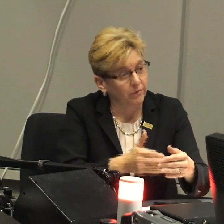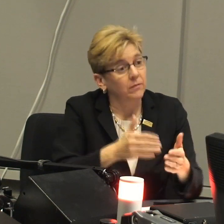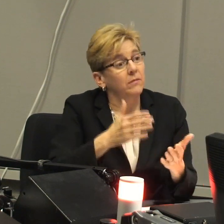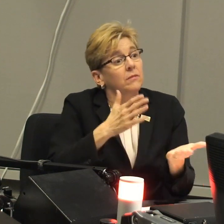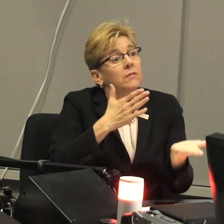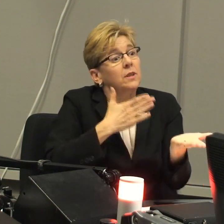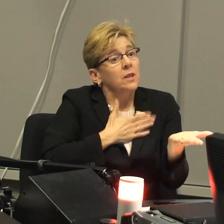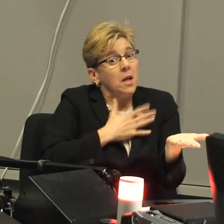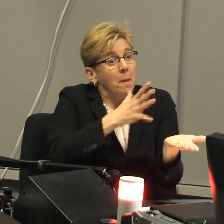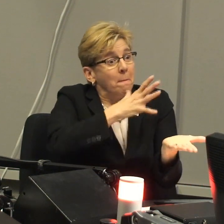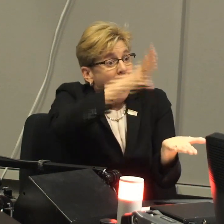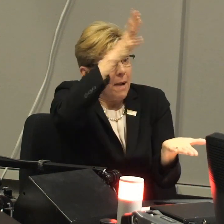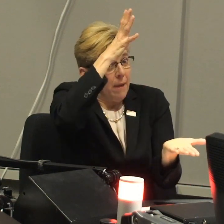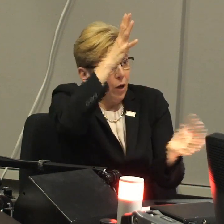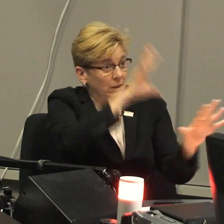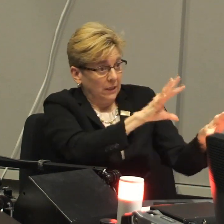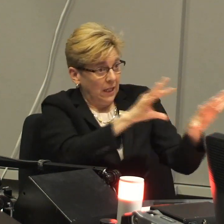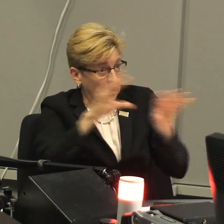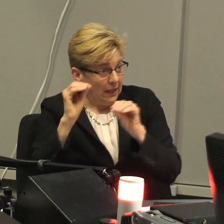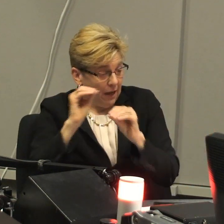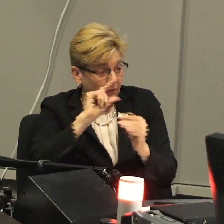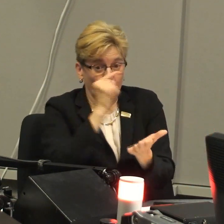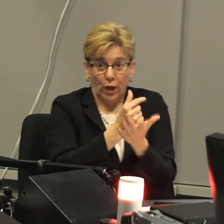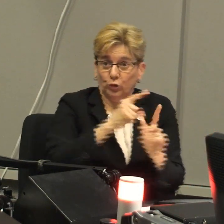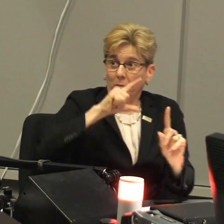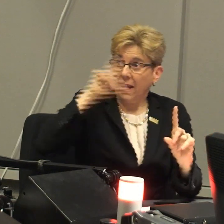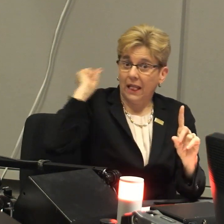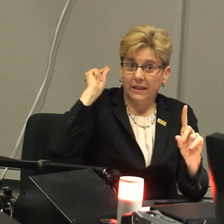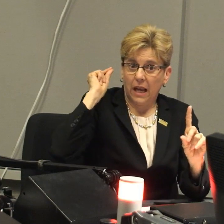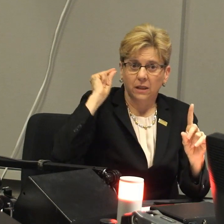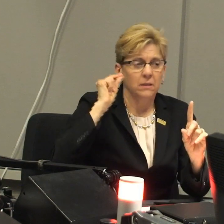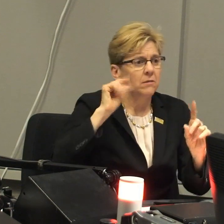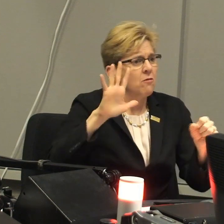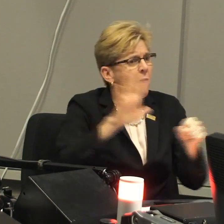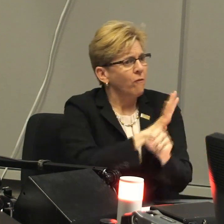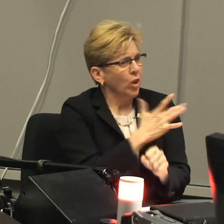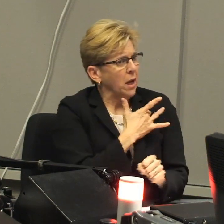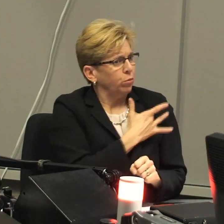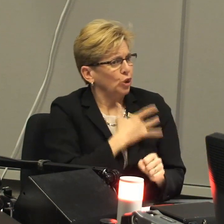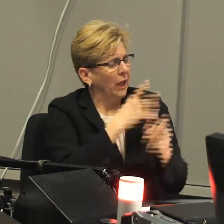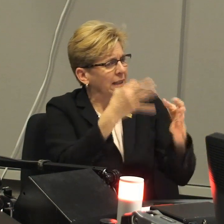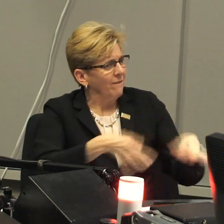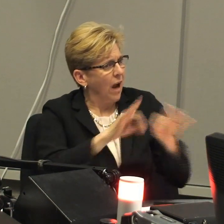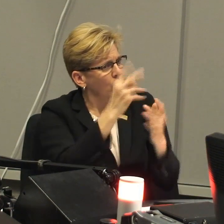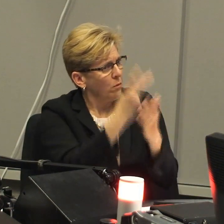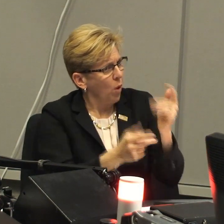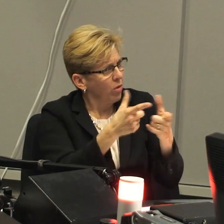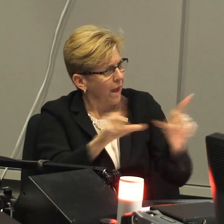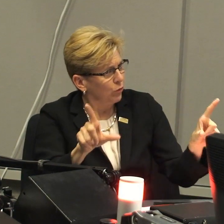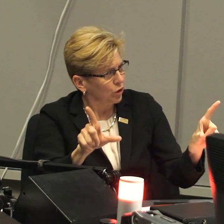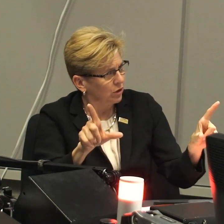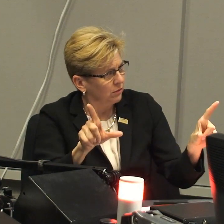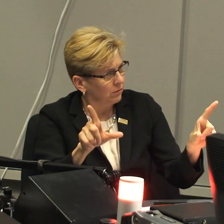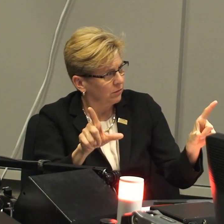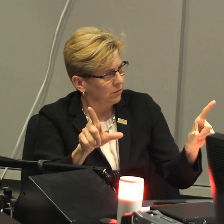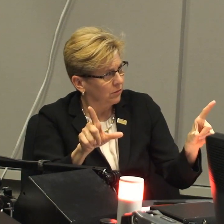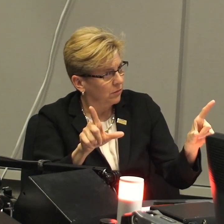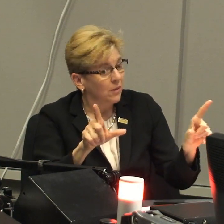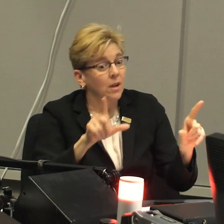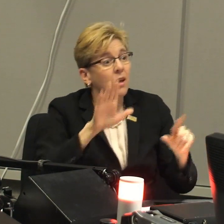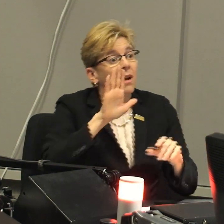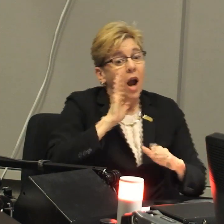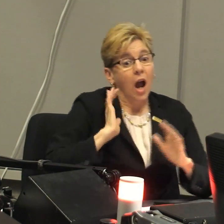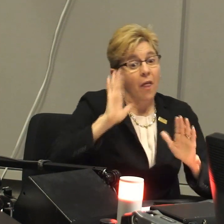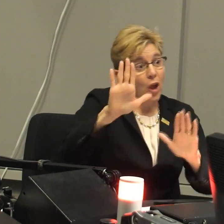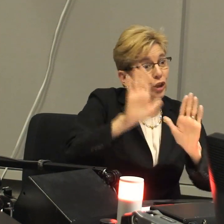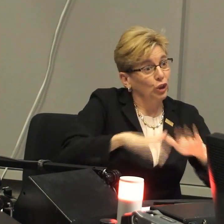education and learning processes. And my parents, my parents graduated from Gallaudet fully appreciating the value of both